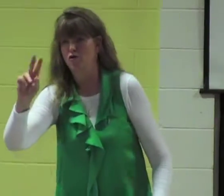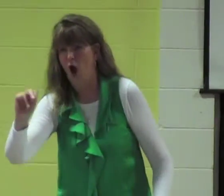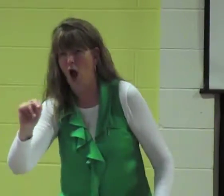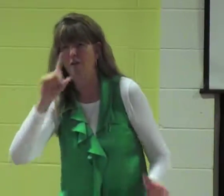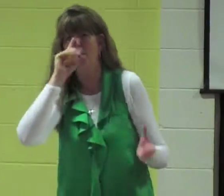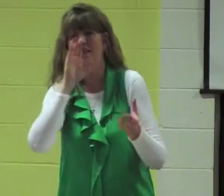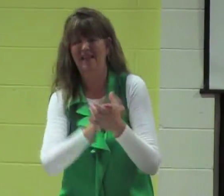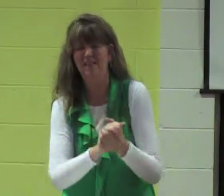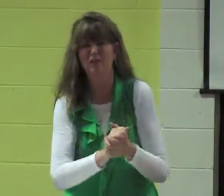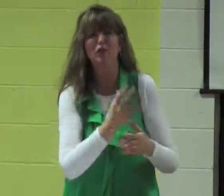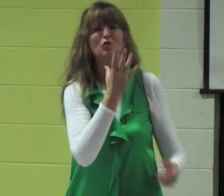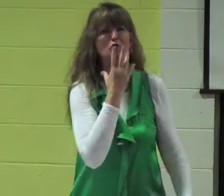But instead